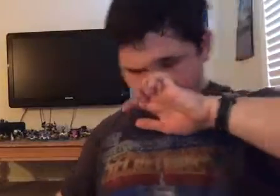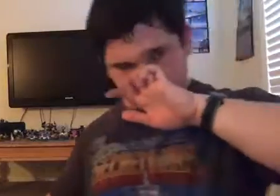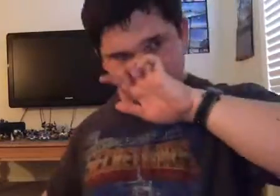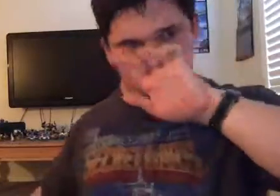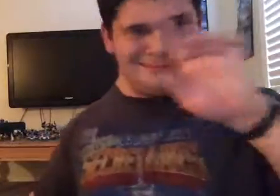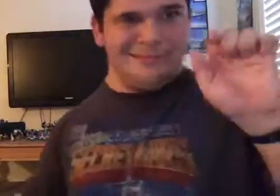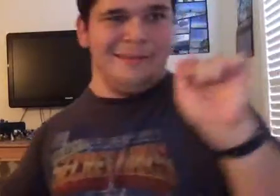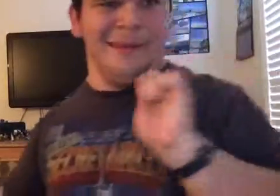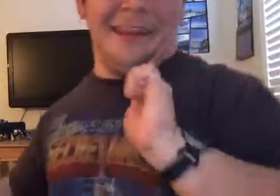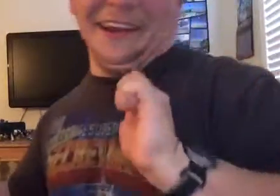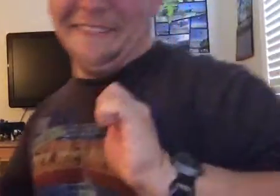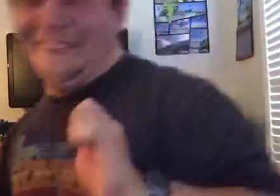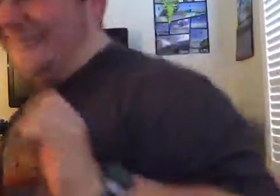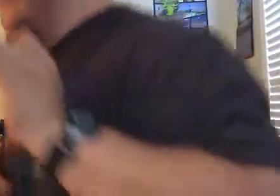I need water.